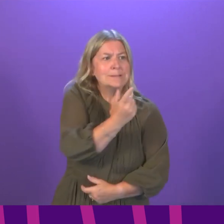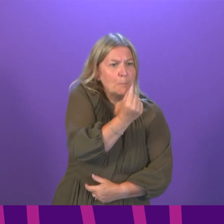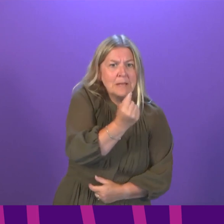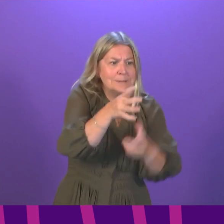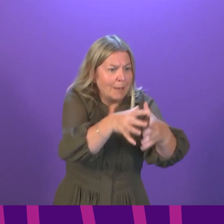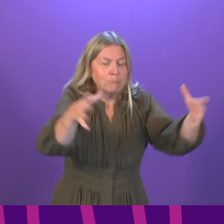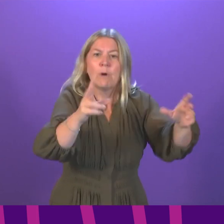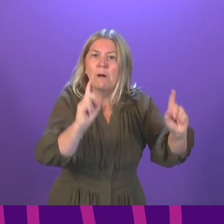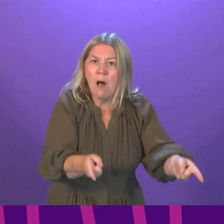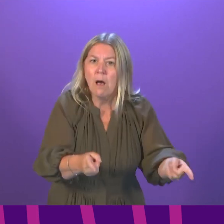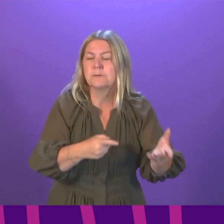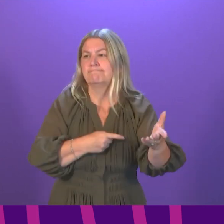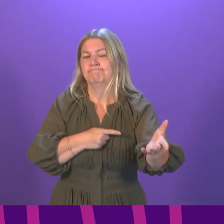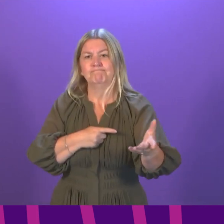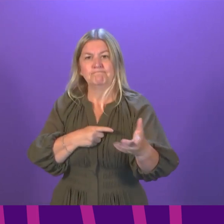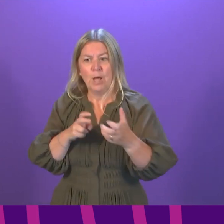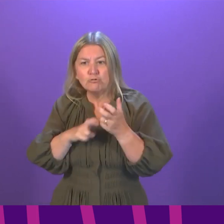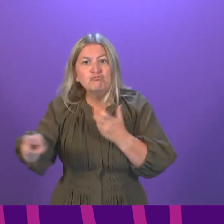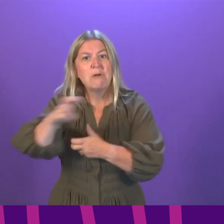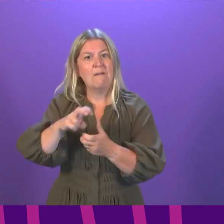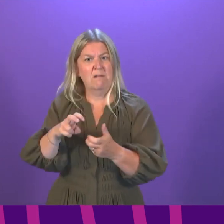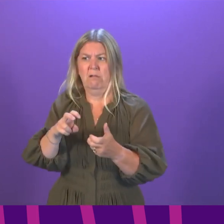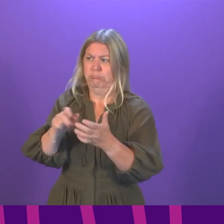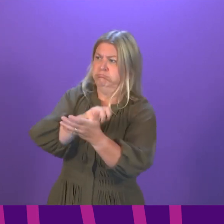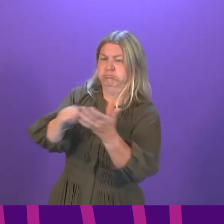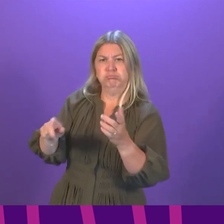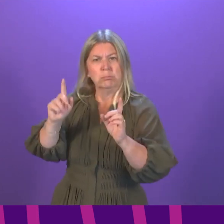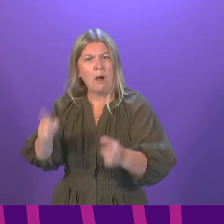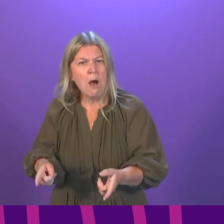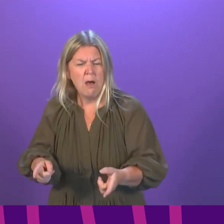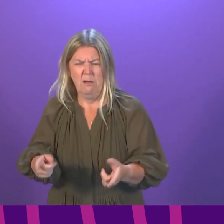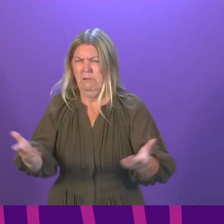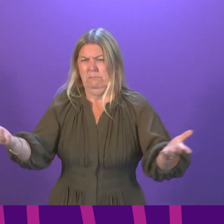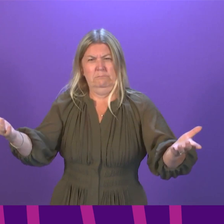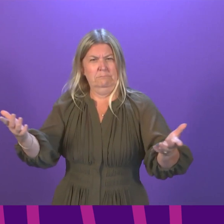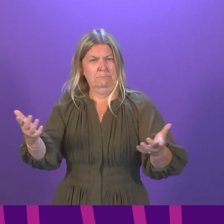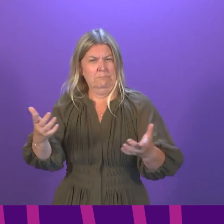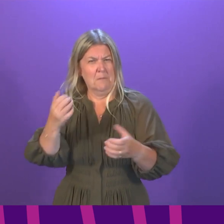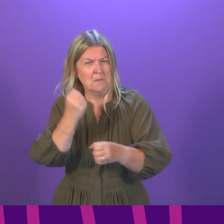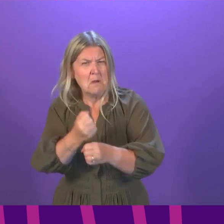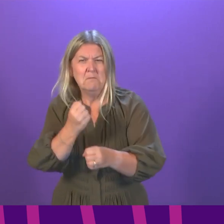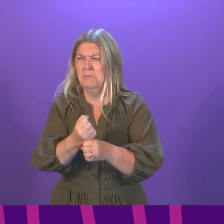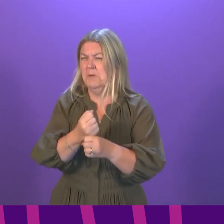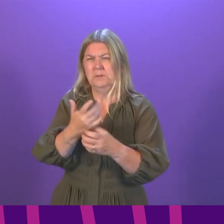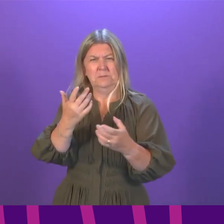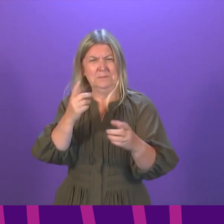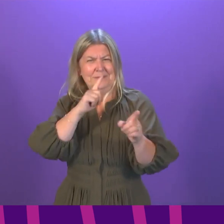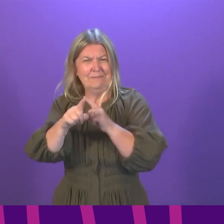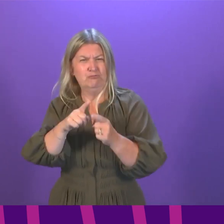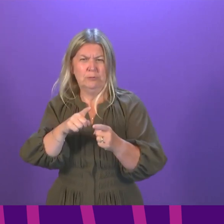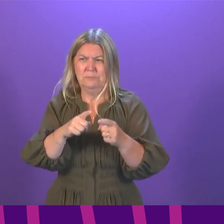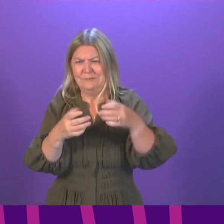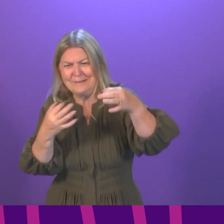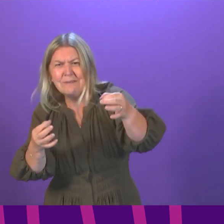local lockdowns and travel bans remain. The Government seems to be U-turning on COVID status certification. Homeworking is still being